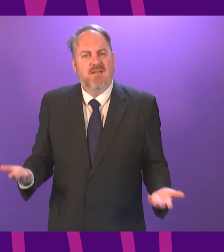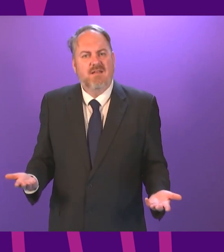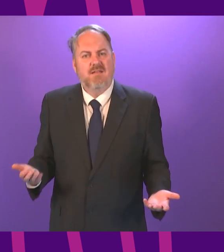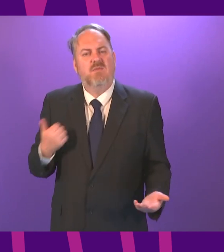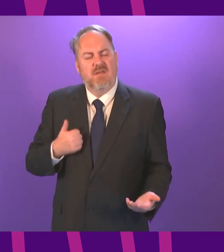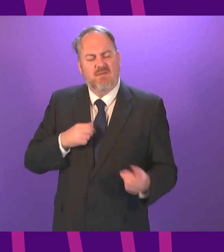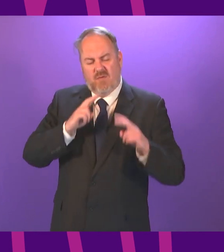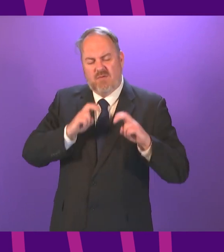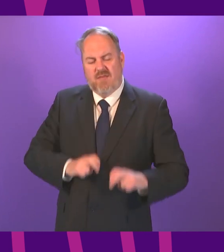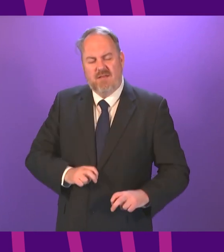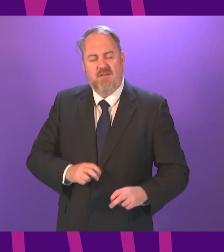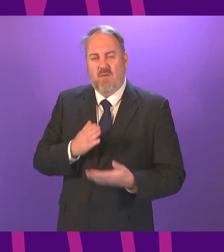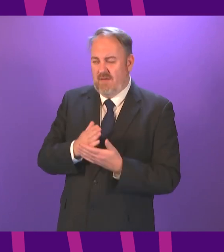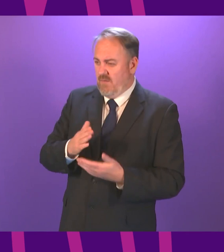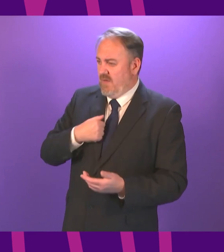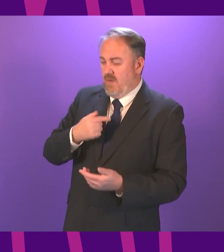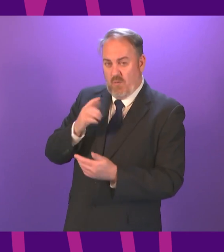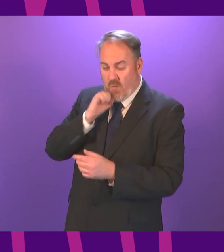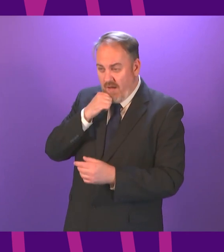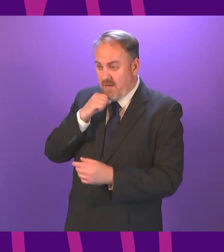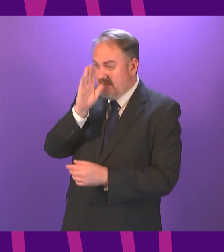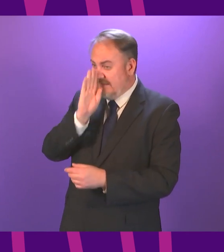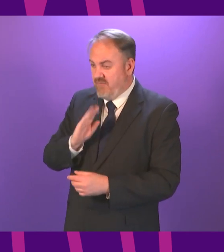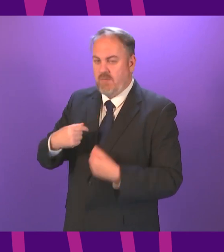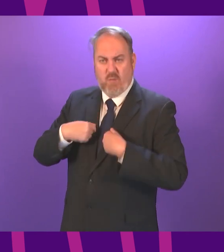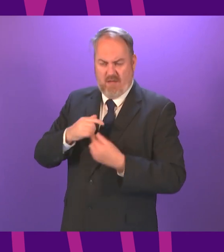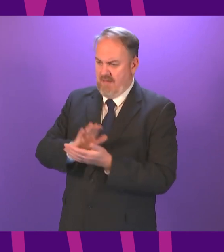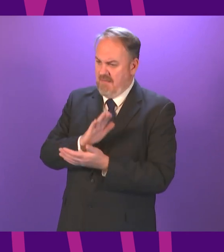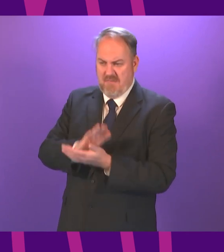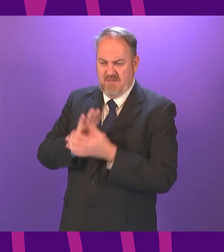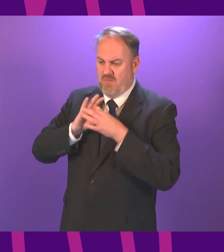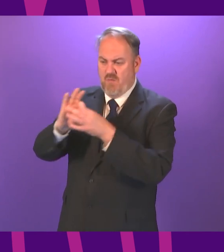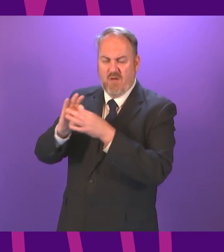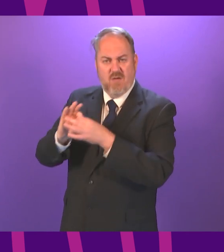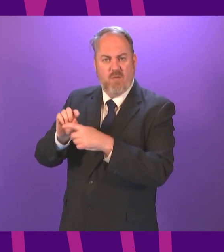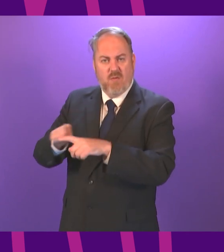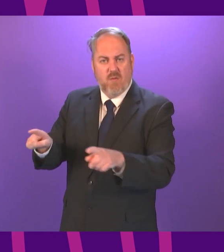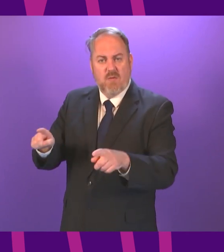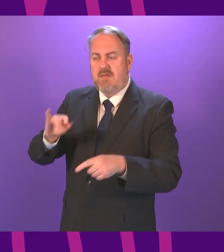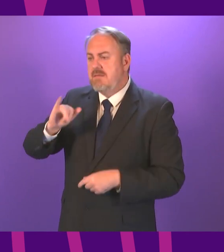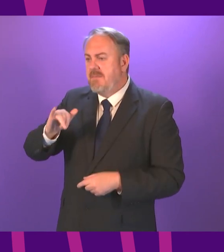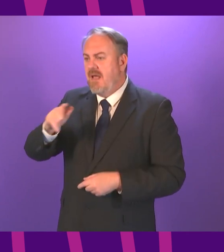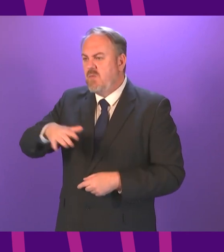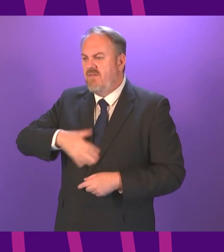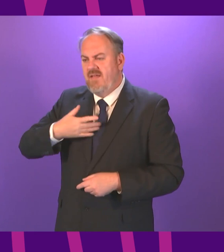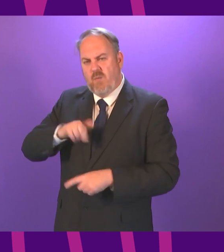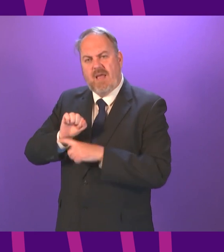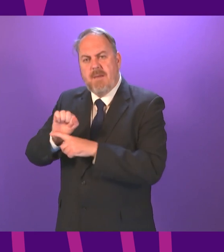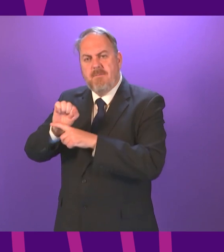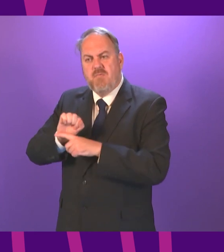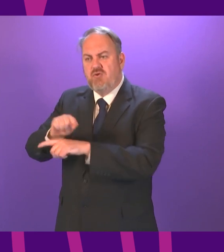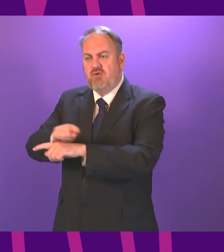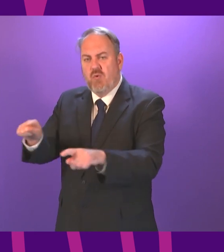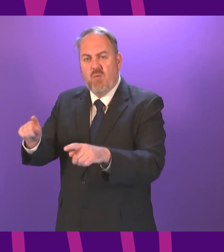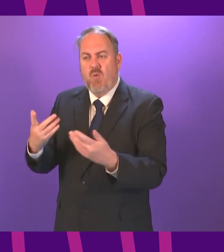serious in that endeavour, we will work with them on it. We will welcome it when they get it right, we will challenge when we think they can go further, and we will expose it when it